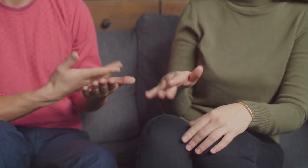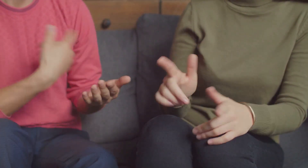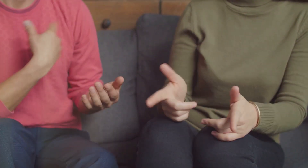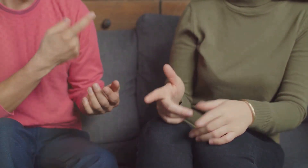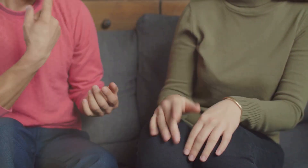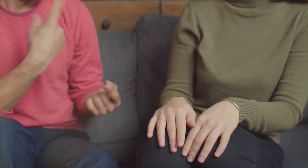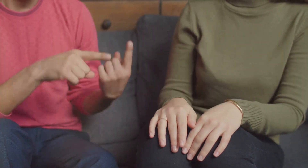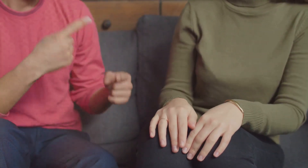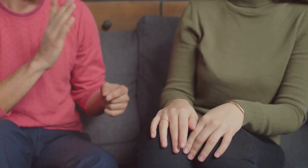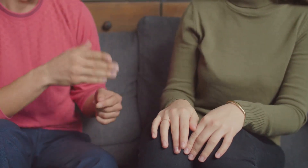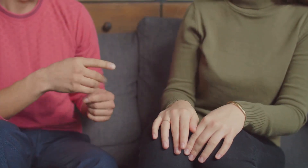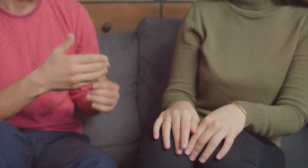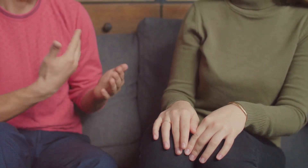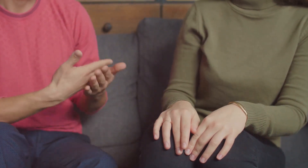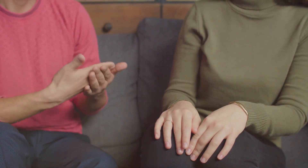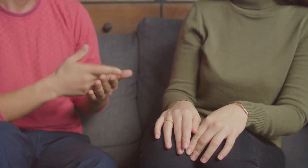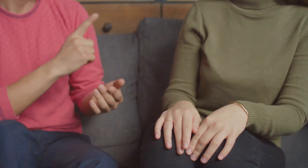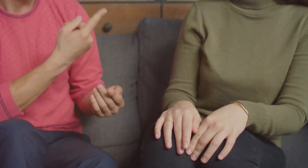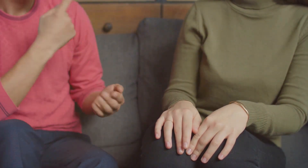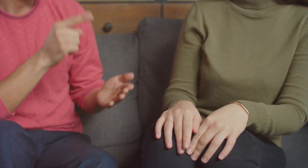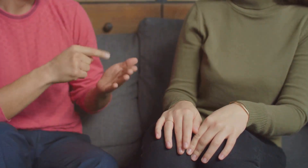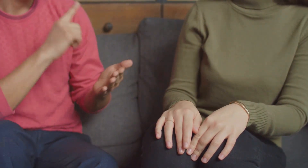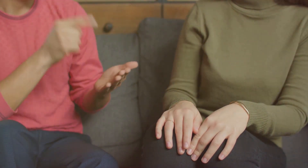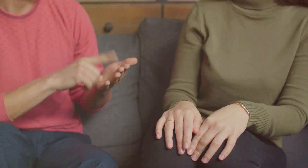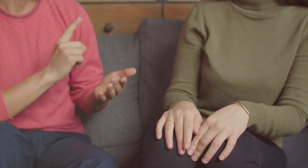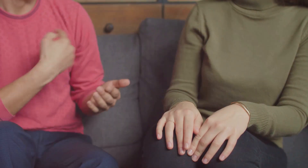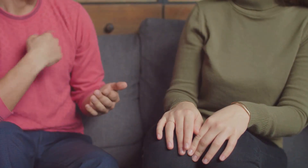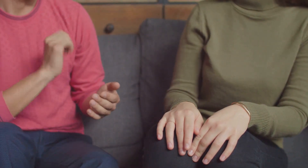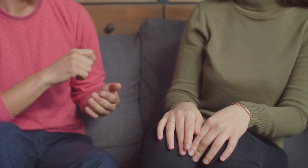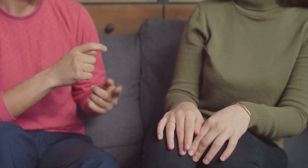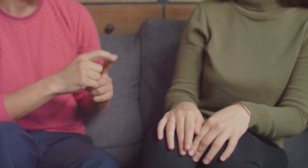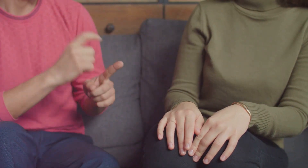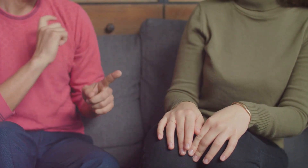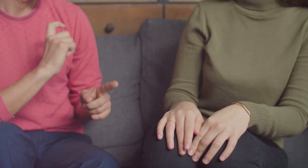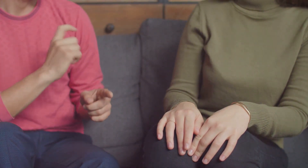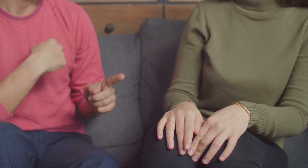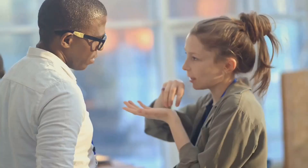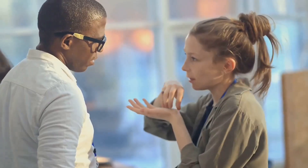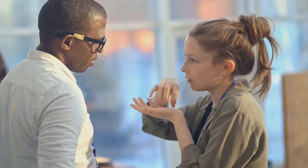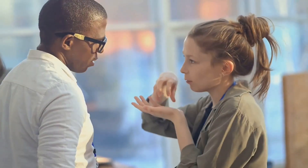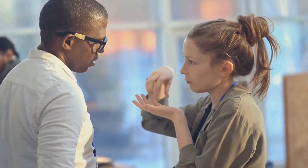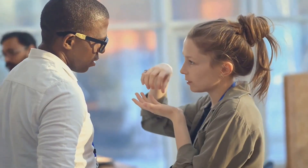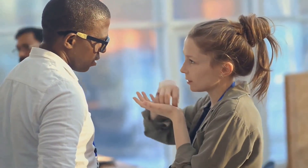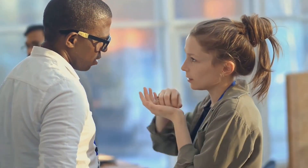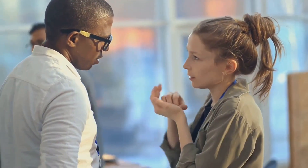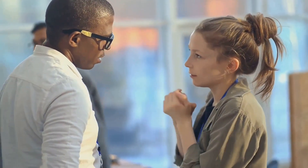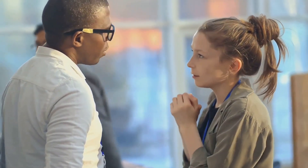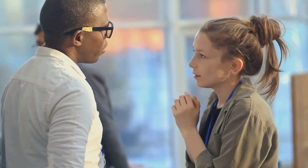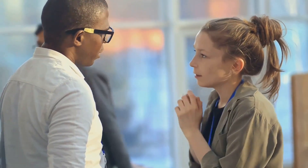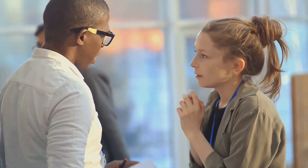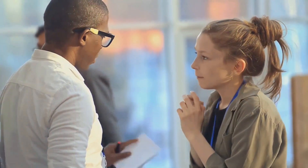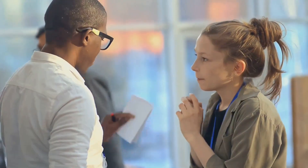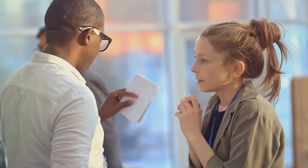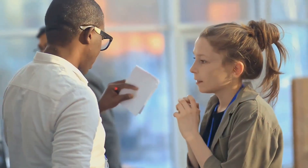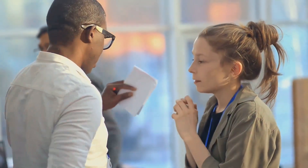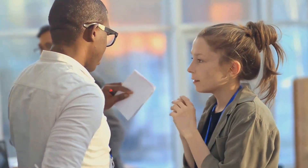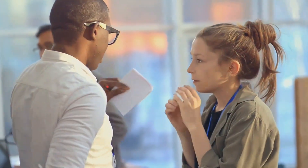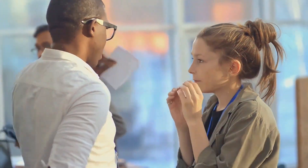then the CDI will sign to the ASL interpreter who will voice to the hearing participants. Trilingual interpreters and CDIs are vital in